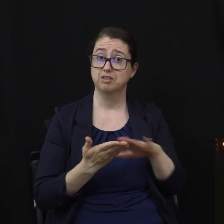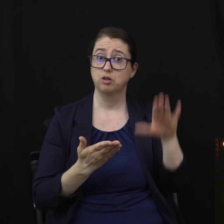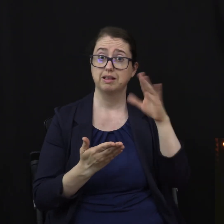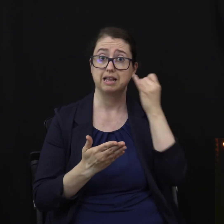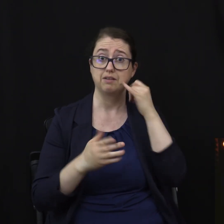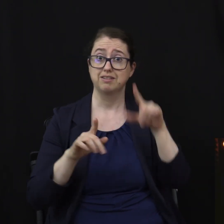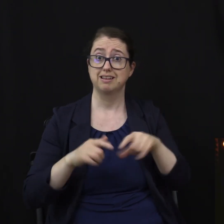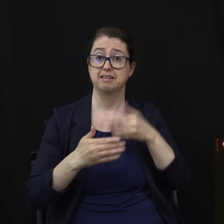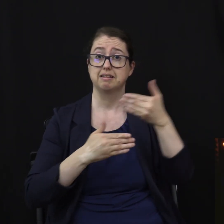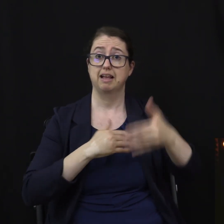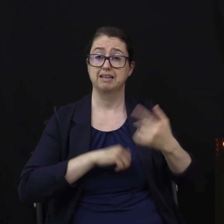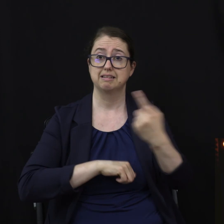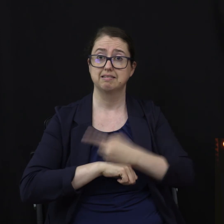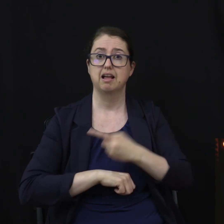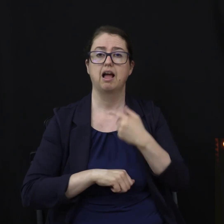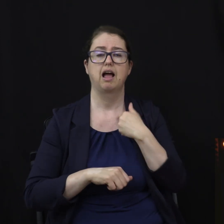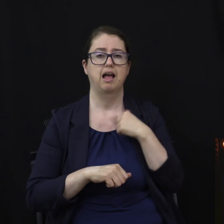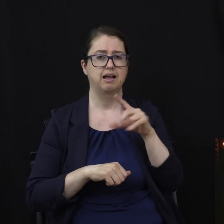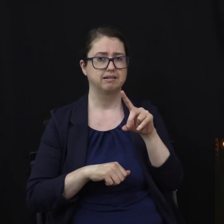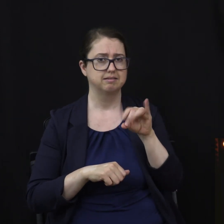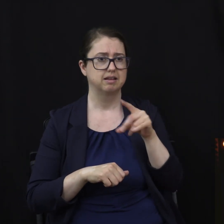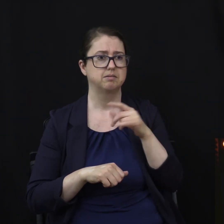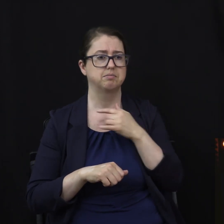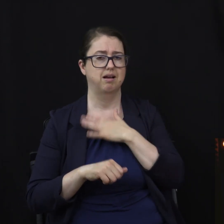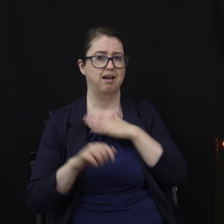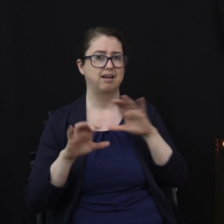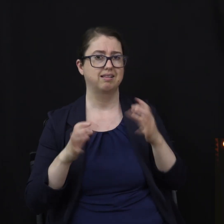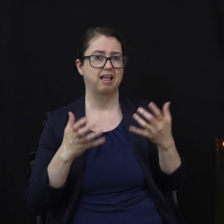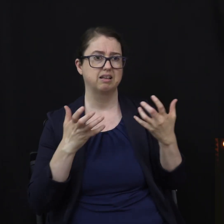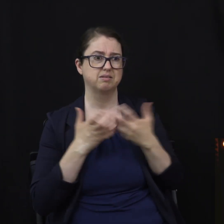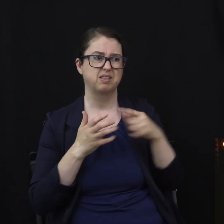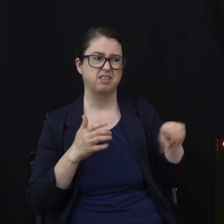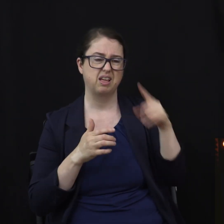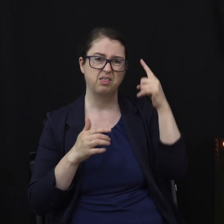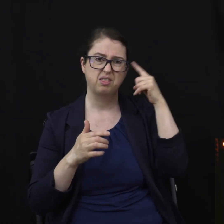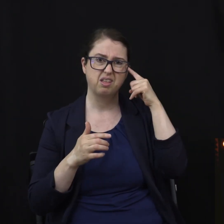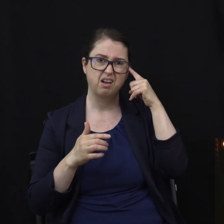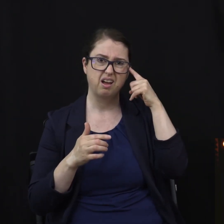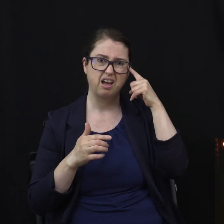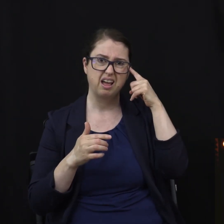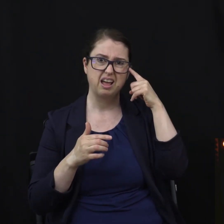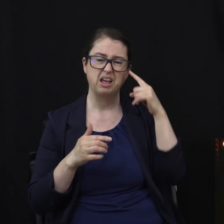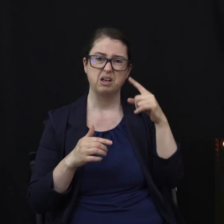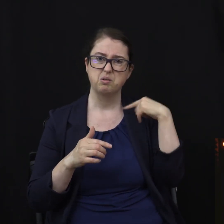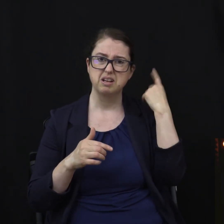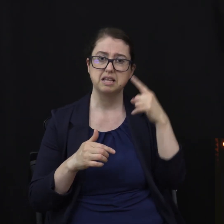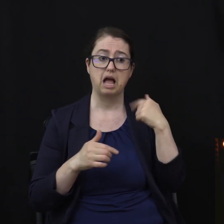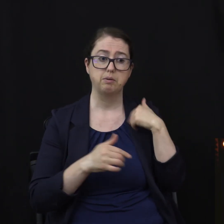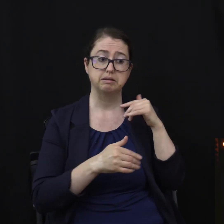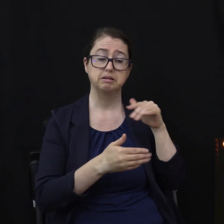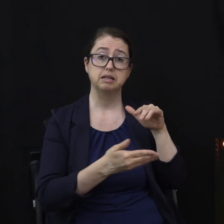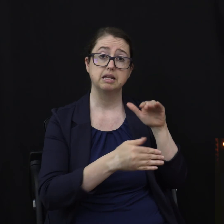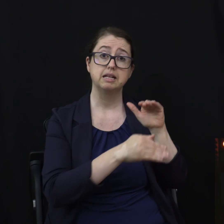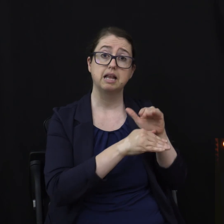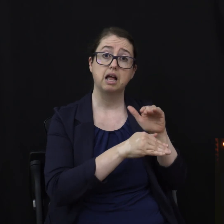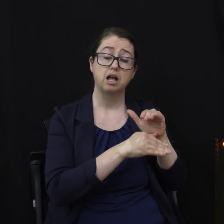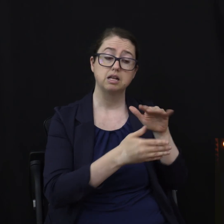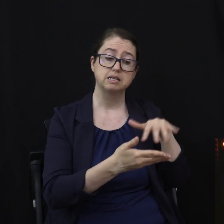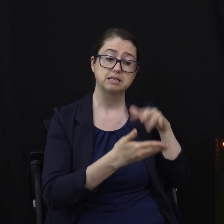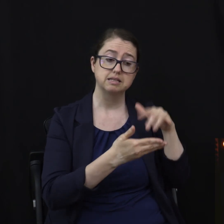I did something that my classmates thought was crazy. I would study in the evening, then I would go to bed early, rather than pulling an